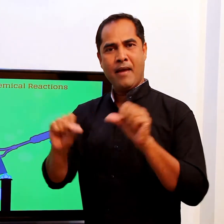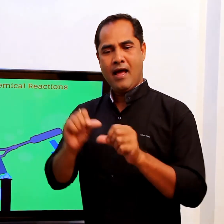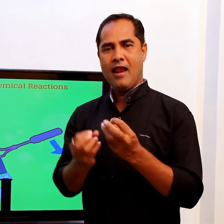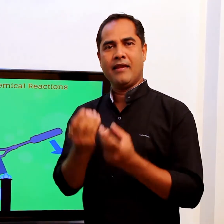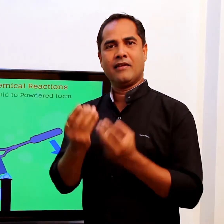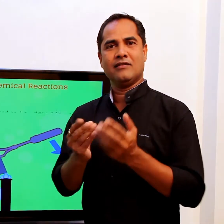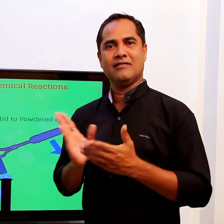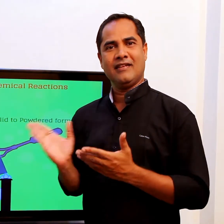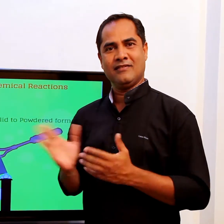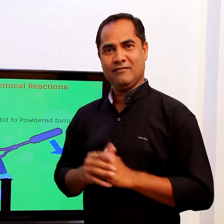from solid form to ash.